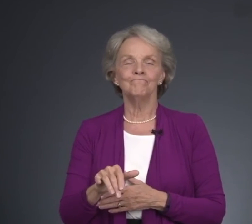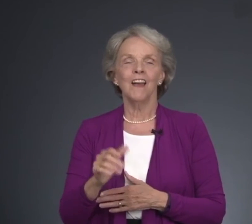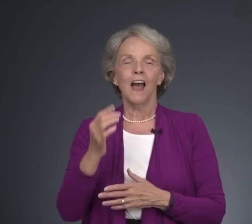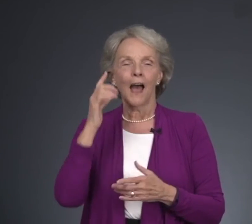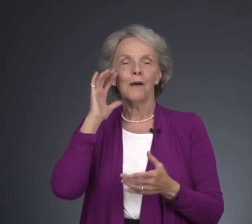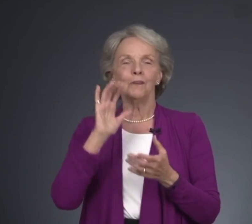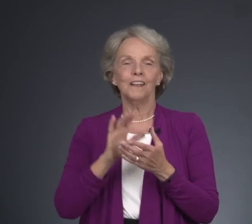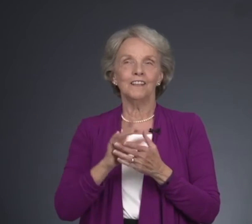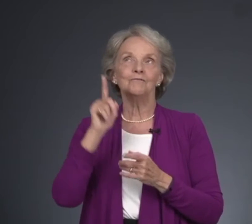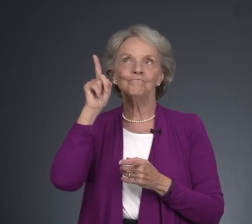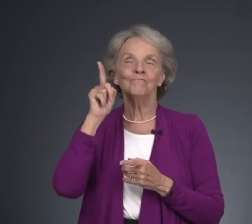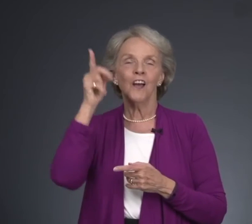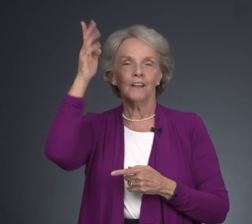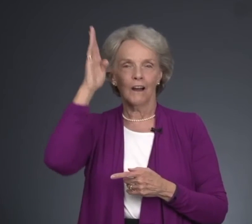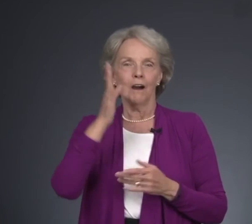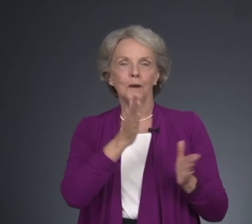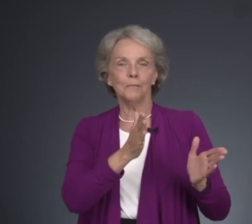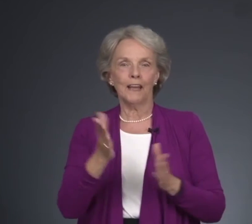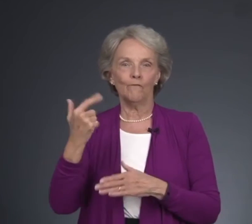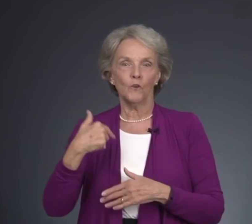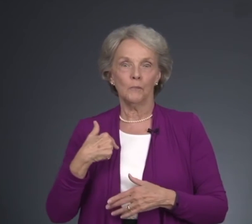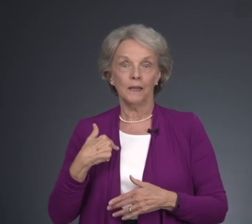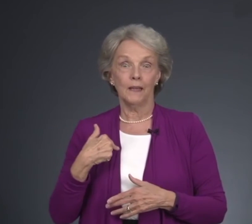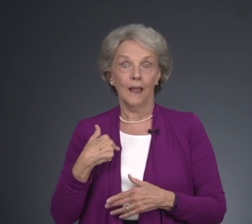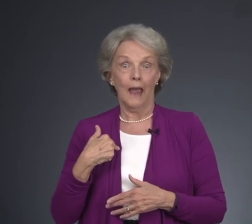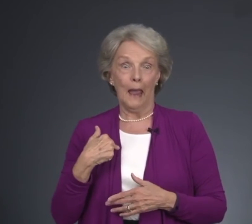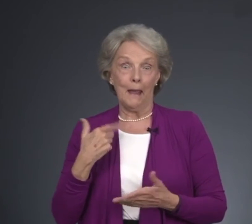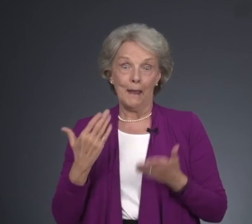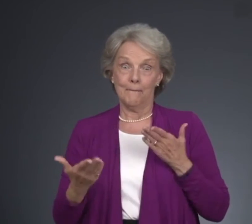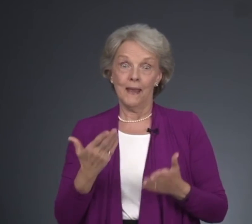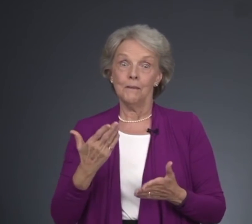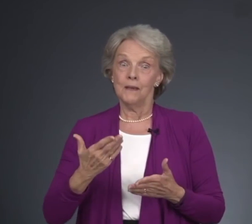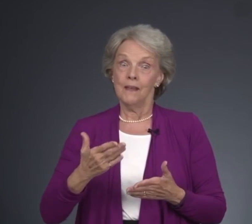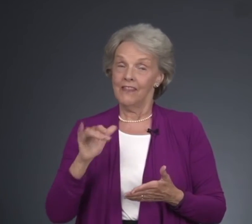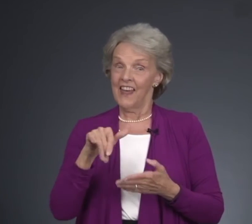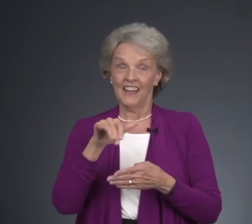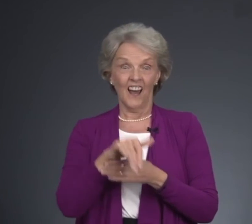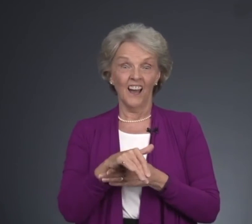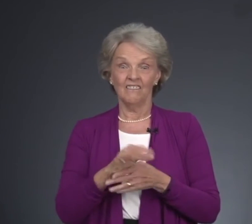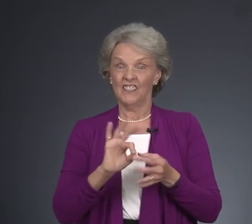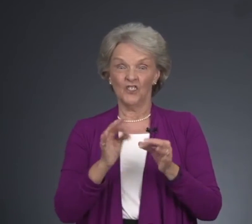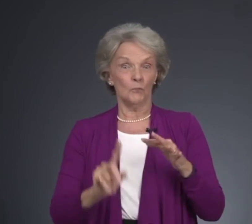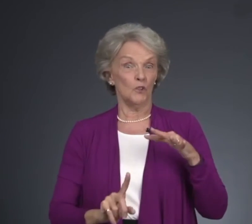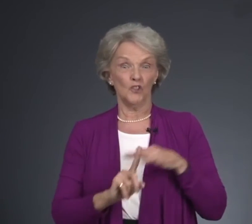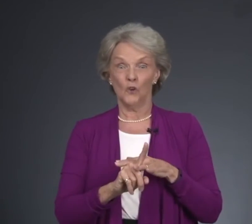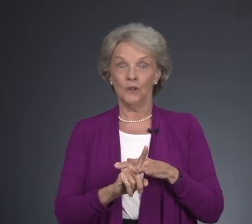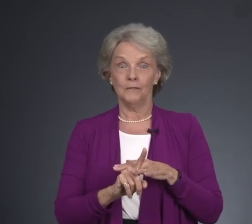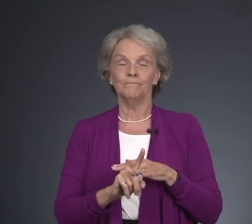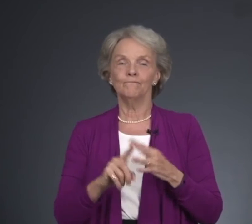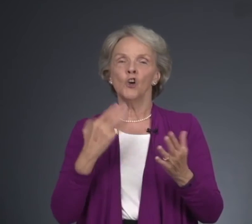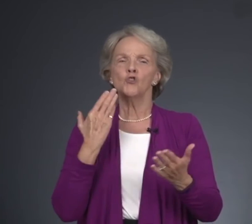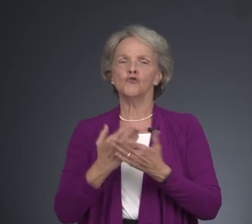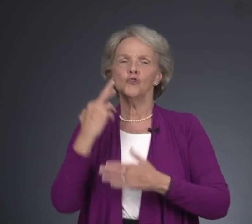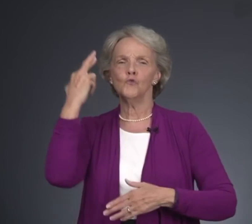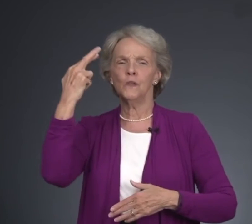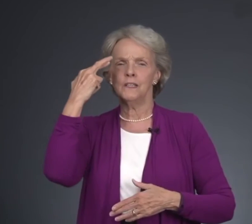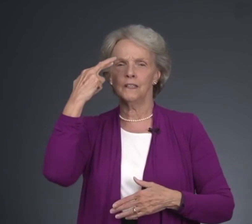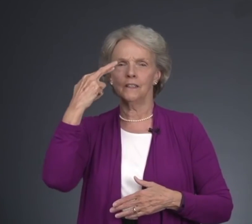I believe God planned for me. And maybe that night, interpreters show up. Good reason.